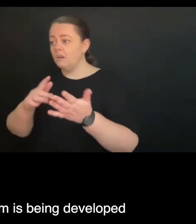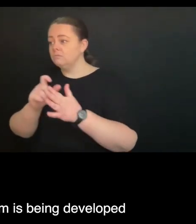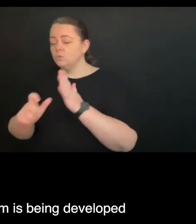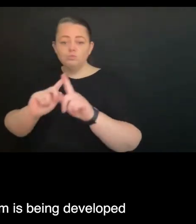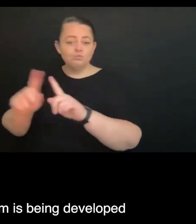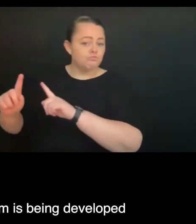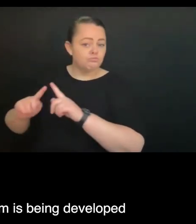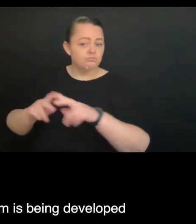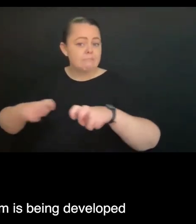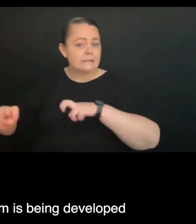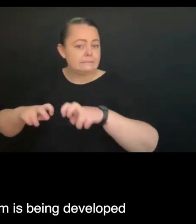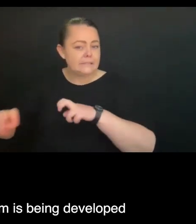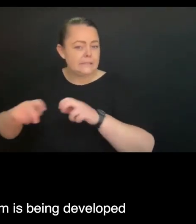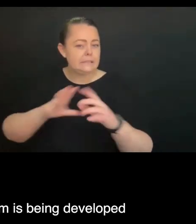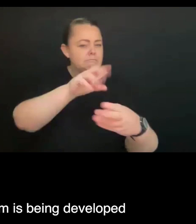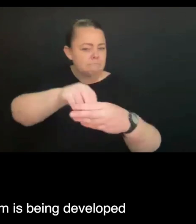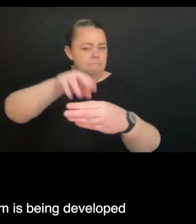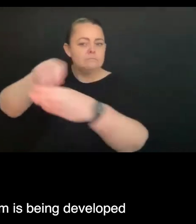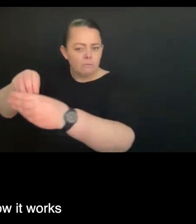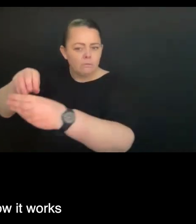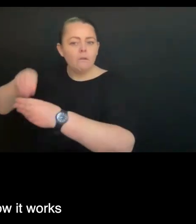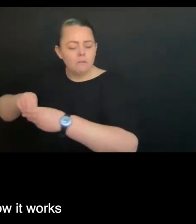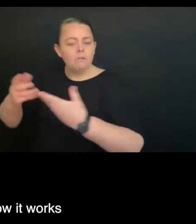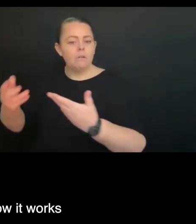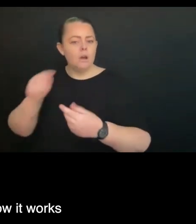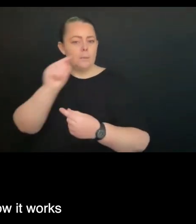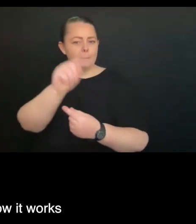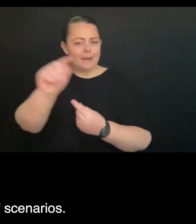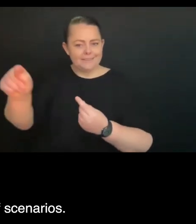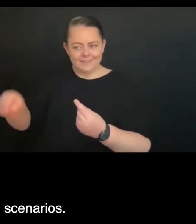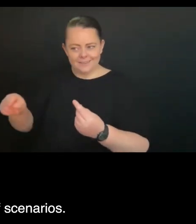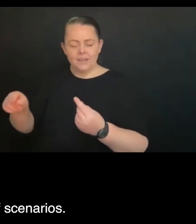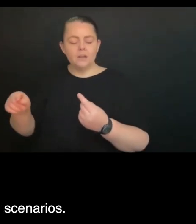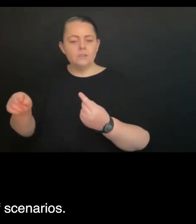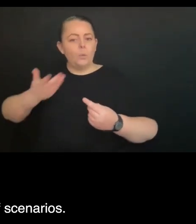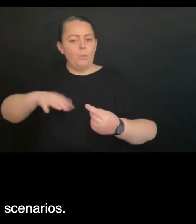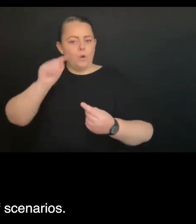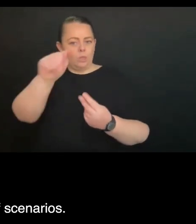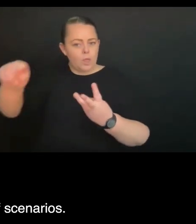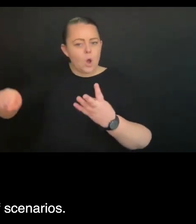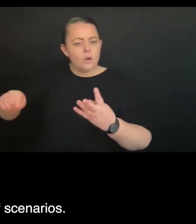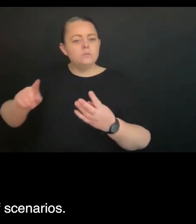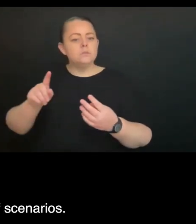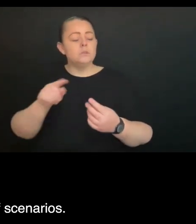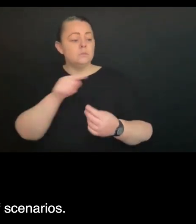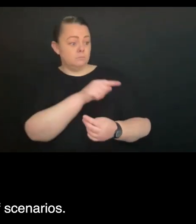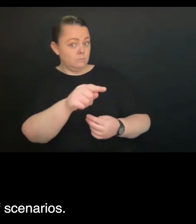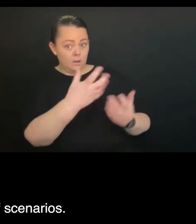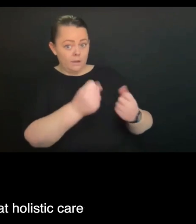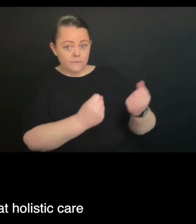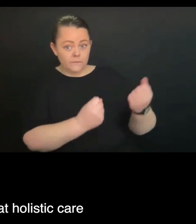home support program is being developed, we'll also have to look at how it works, particularly in those types of scenarios.